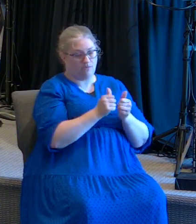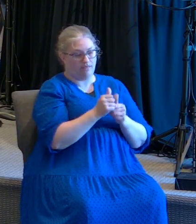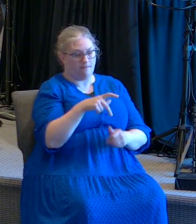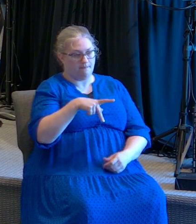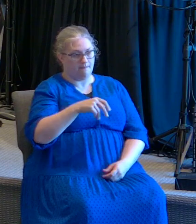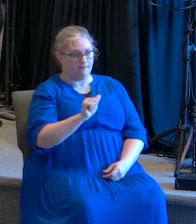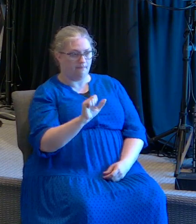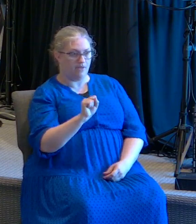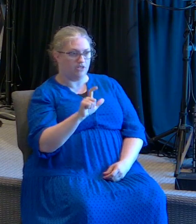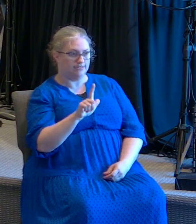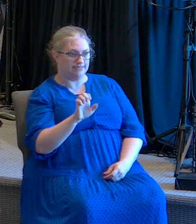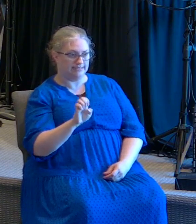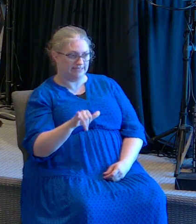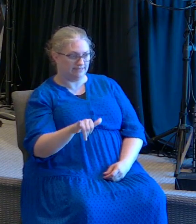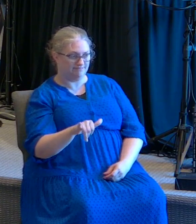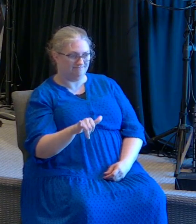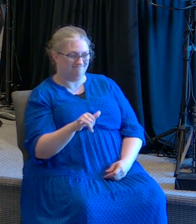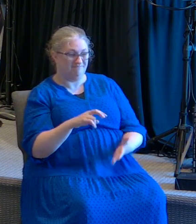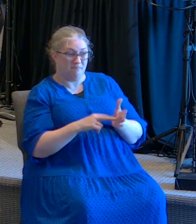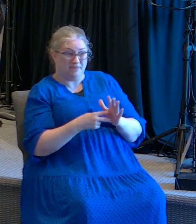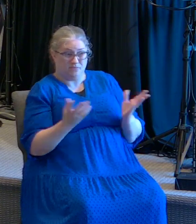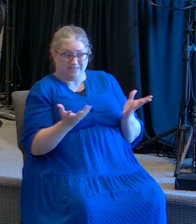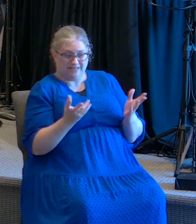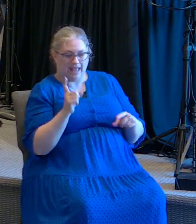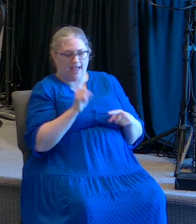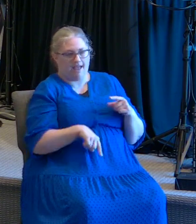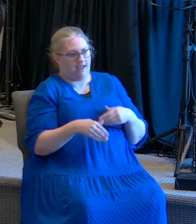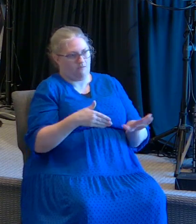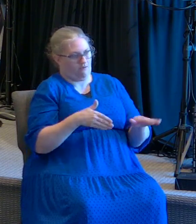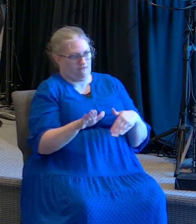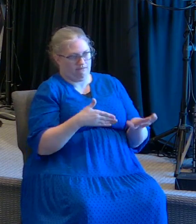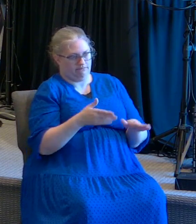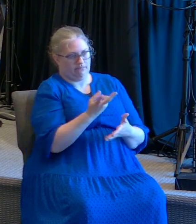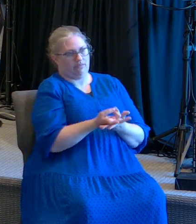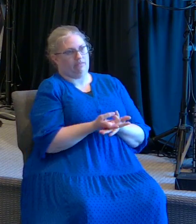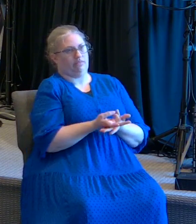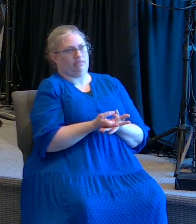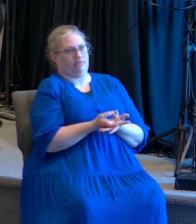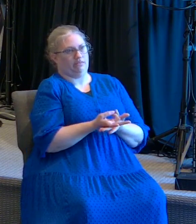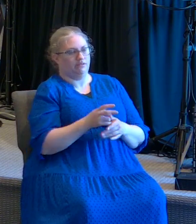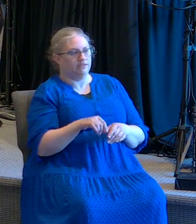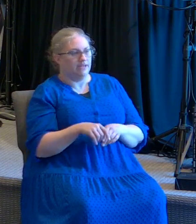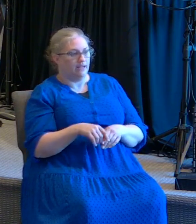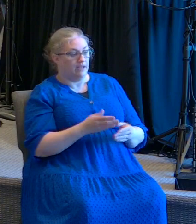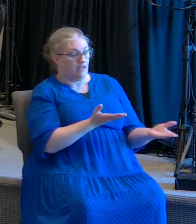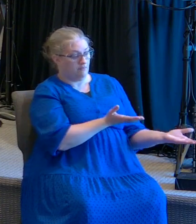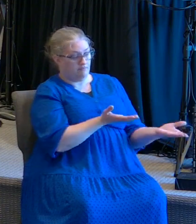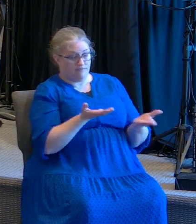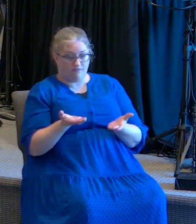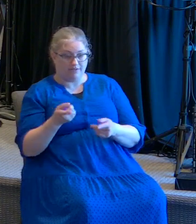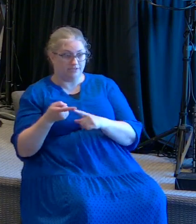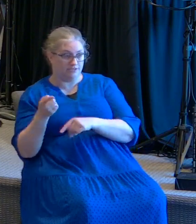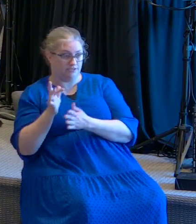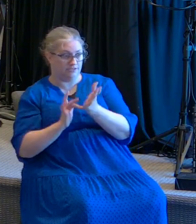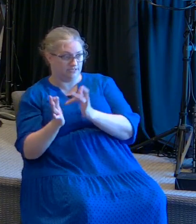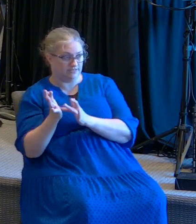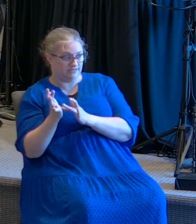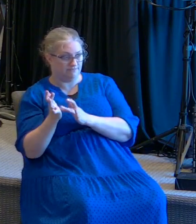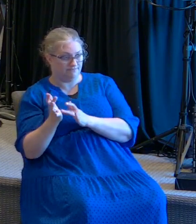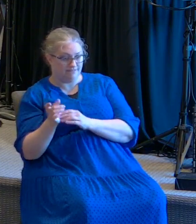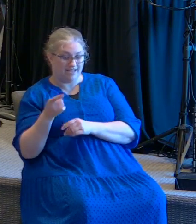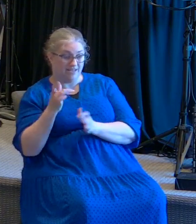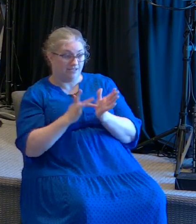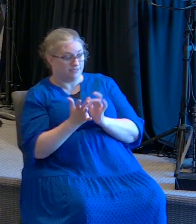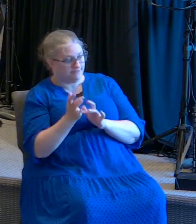him to Jesus, and Jesus said, be of good cheer, your sins be forgiven thee.